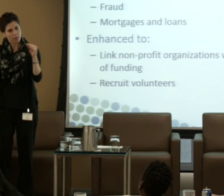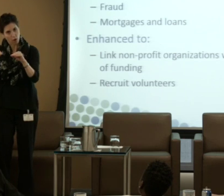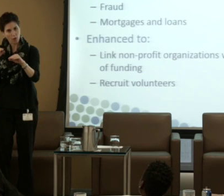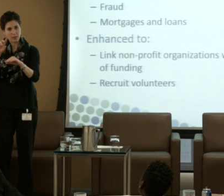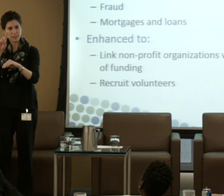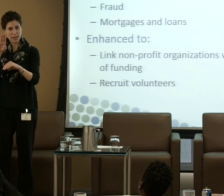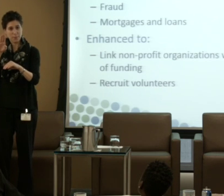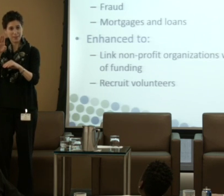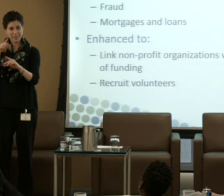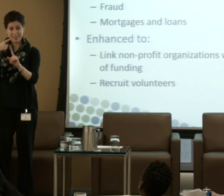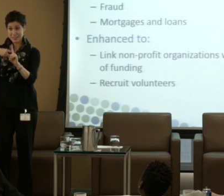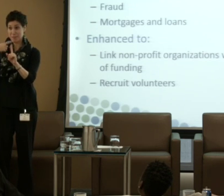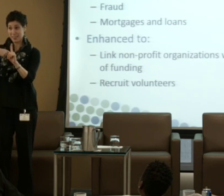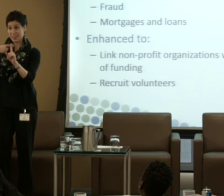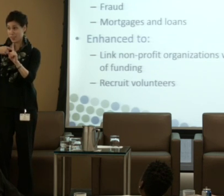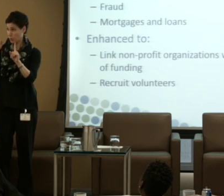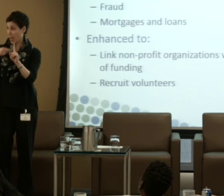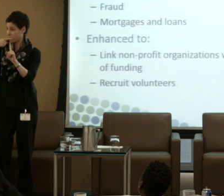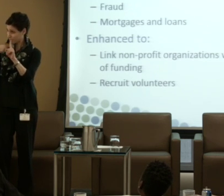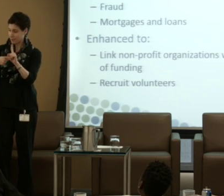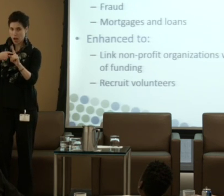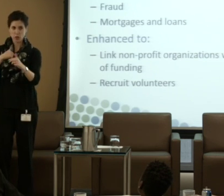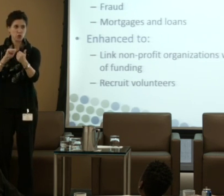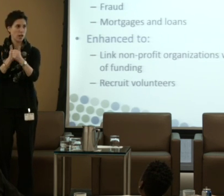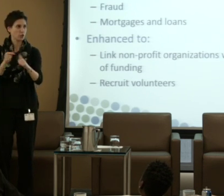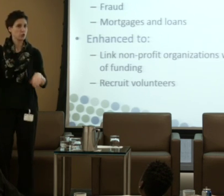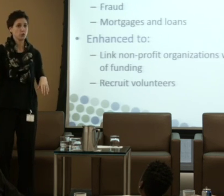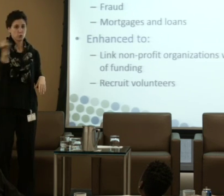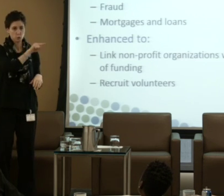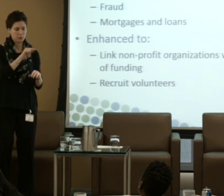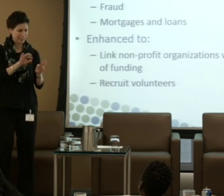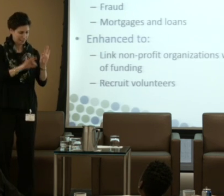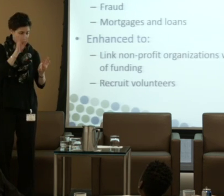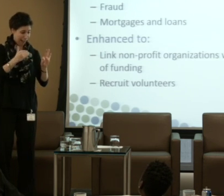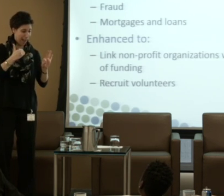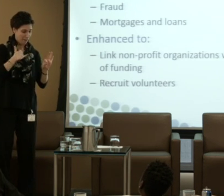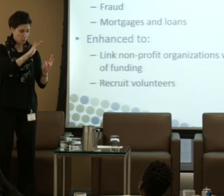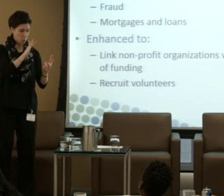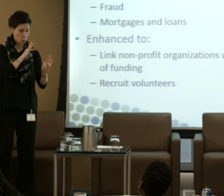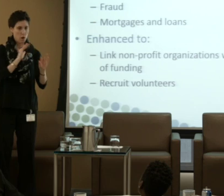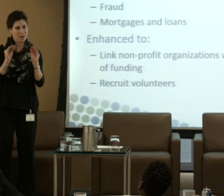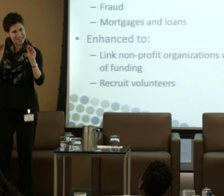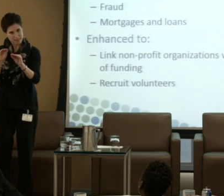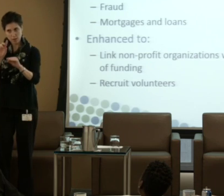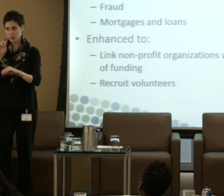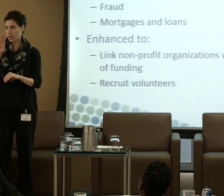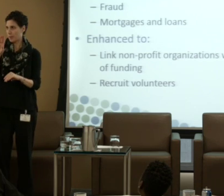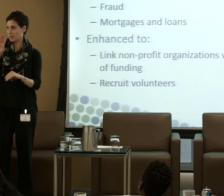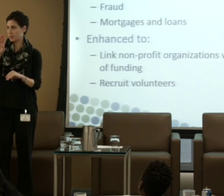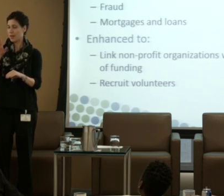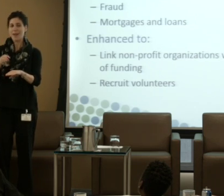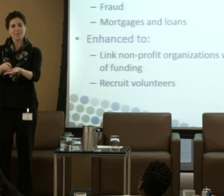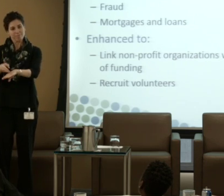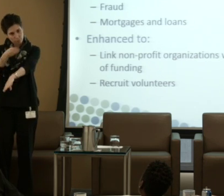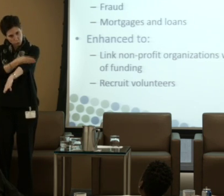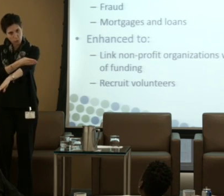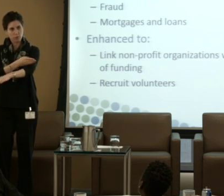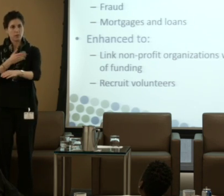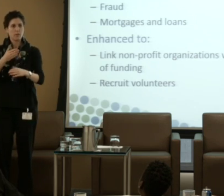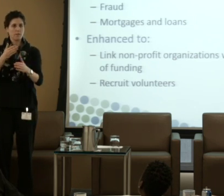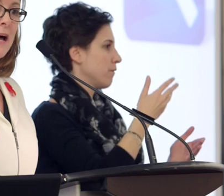That's my Financial Literacy Month challenge to all of you, helping to improve financial literacy for Canadians.